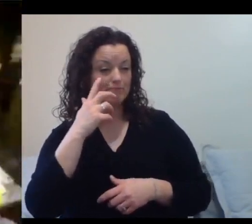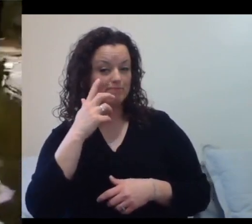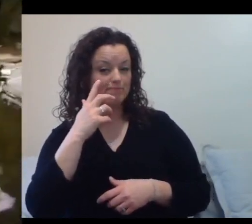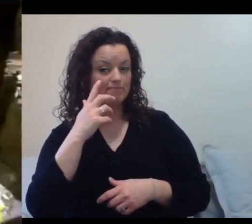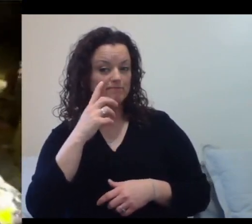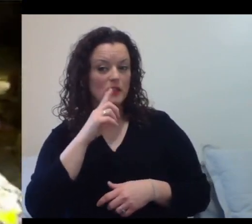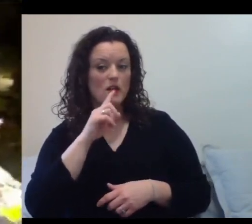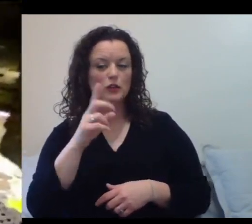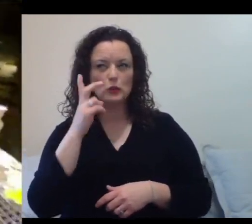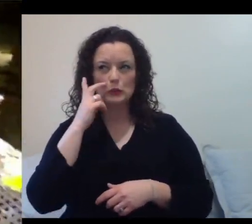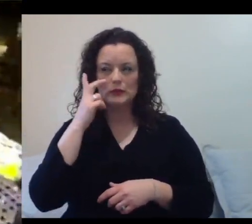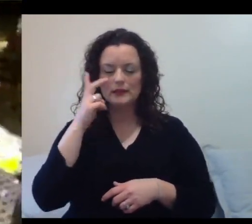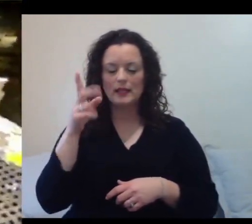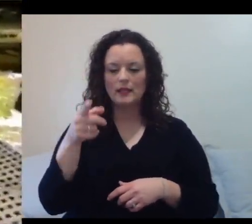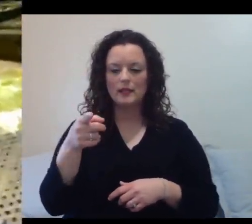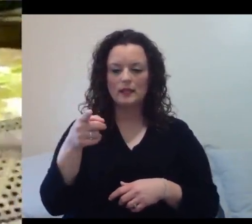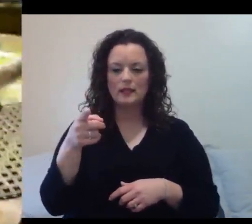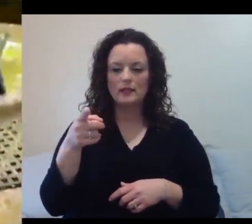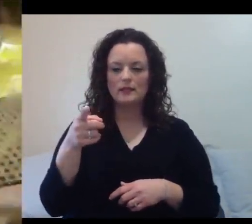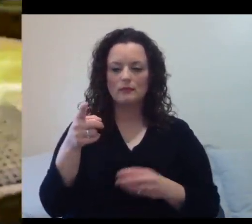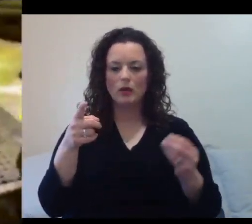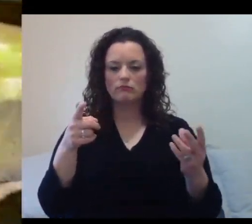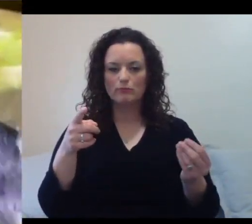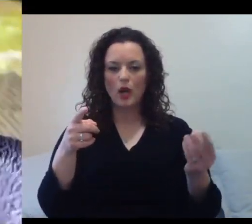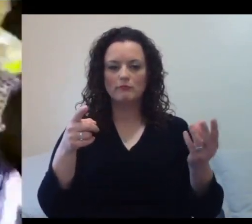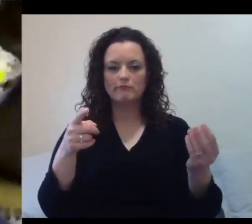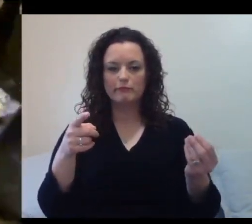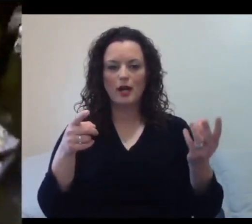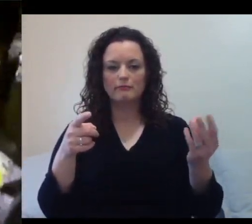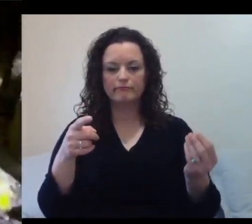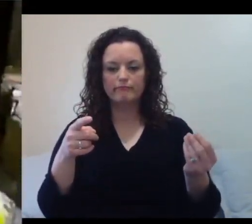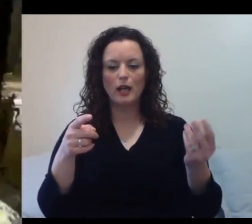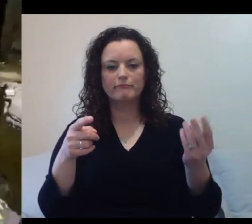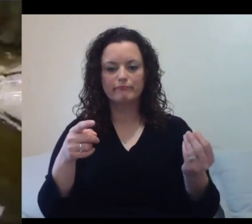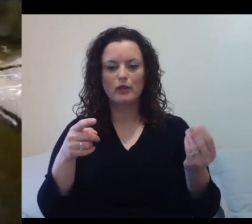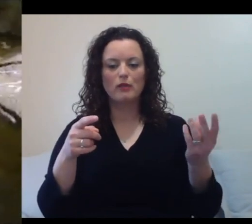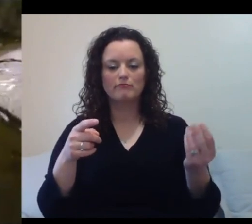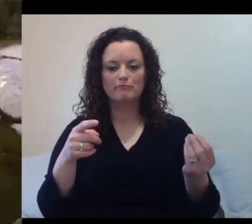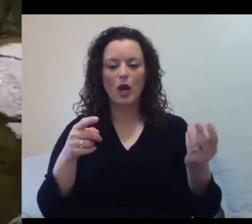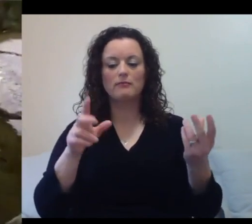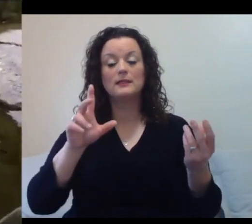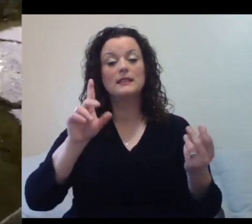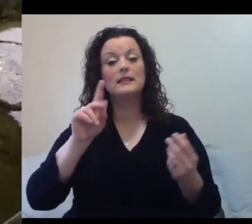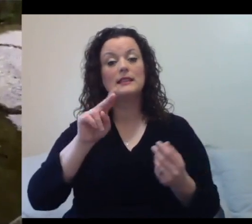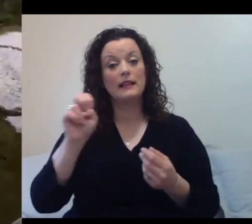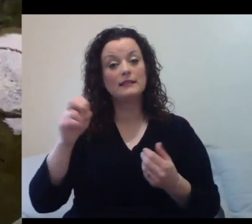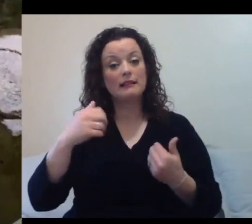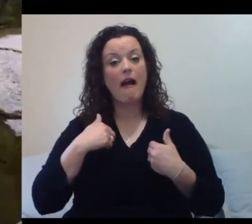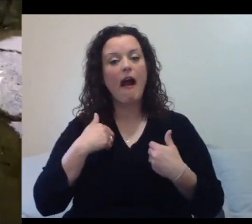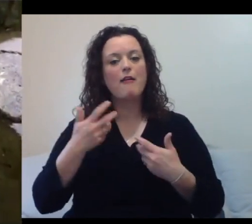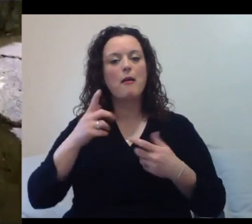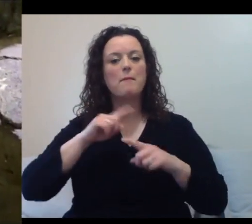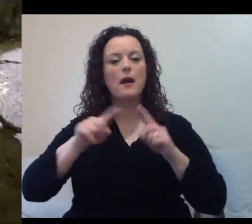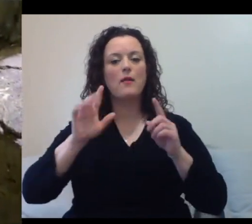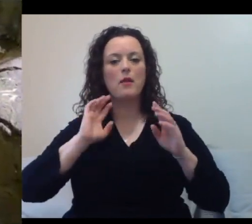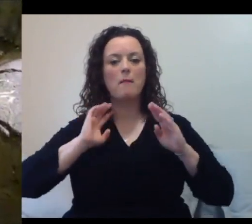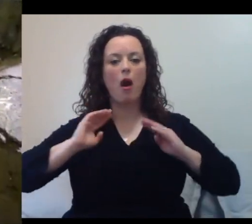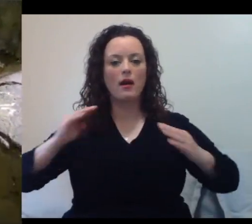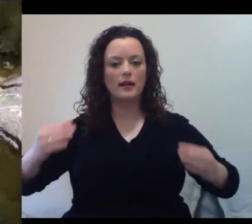higher up in the body and it's just covered up. You just can't see it because of the their body is covered. So they are there. They do have